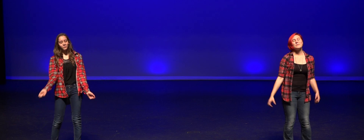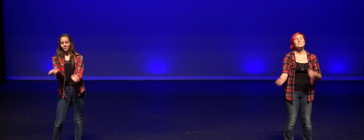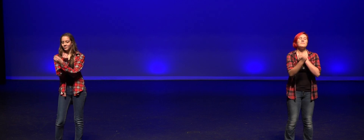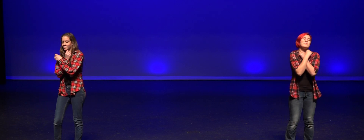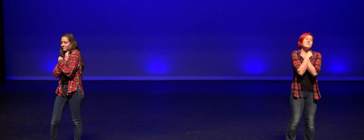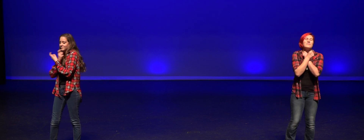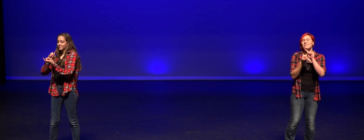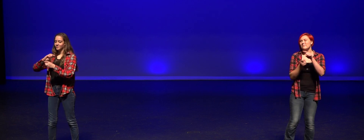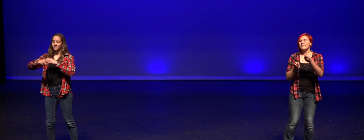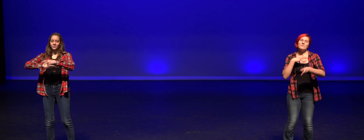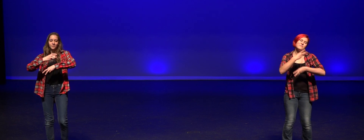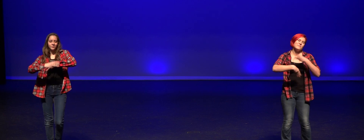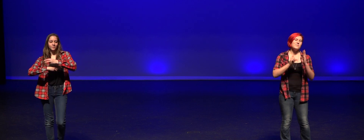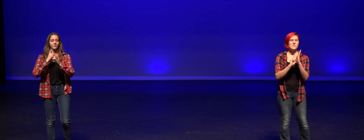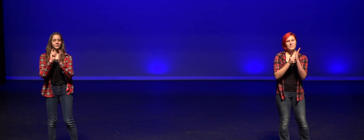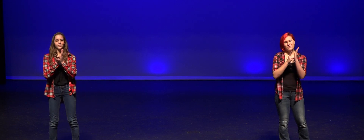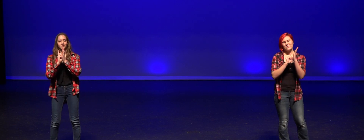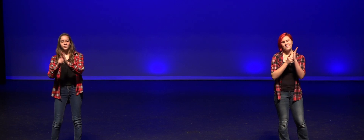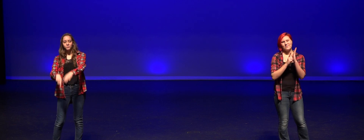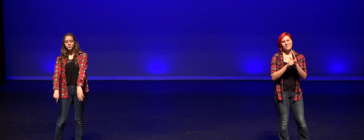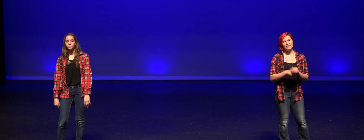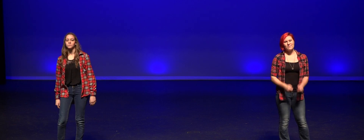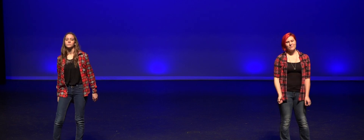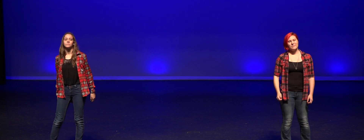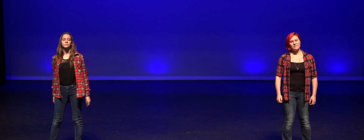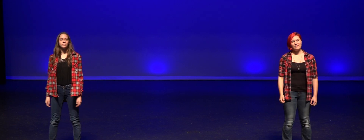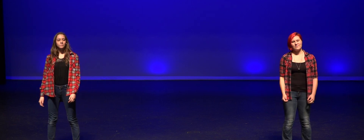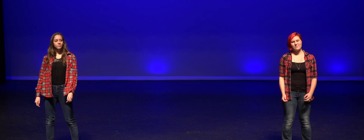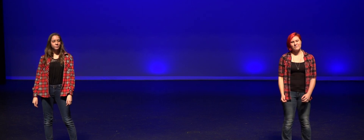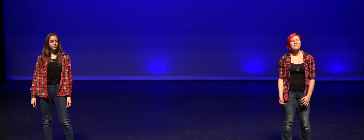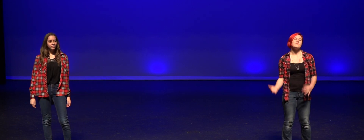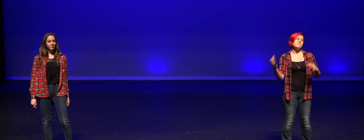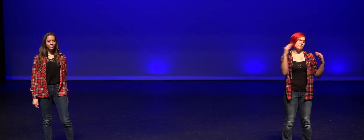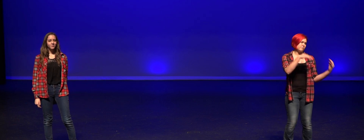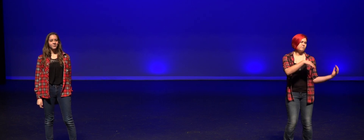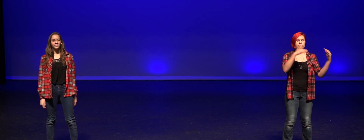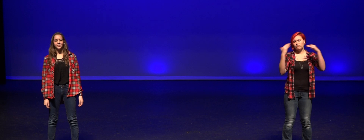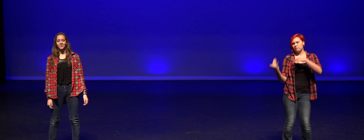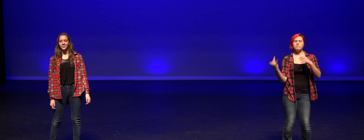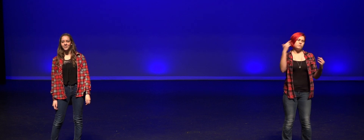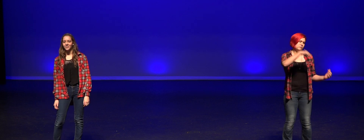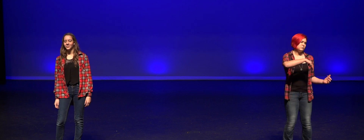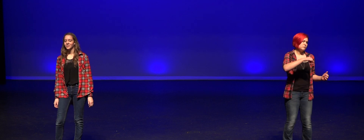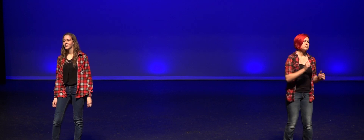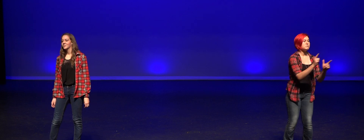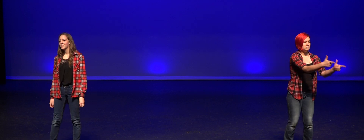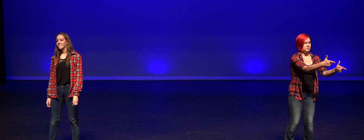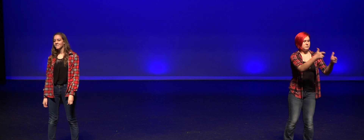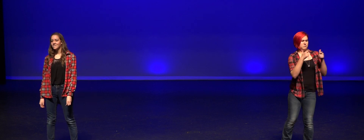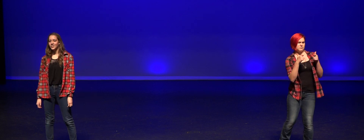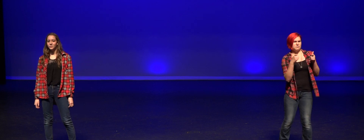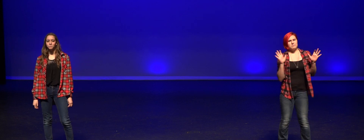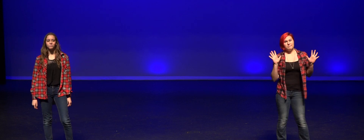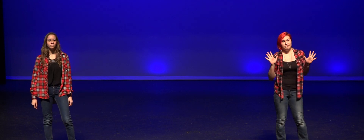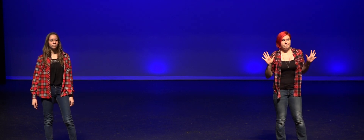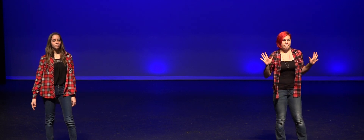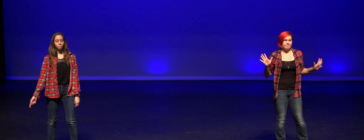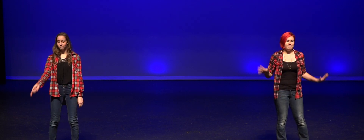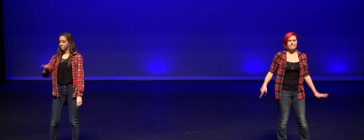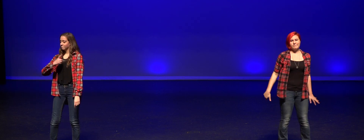Love can change the world in a moment The revolution's coming, it's a minute away